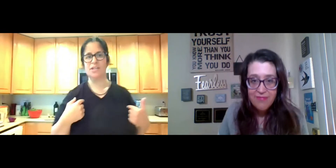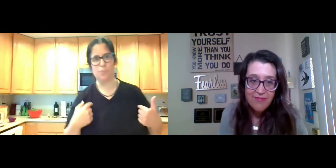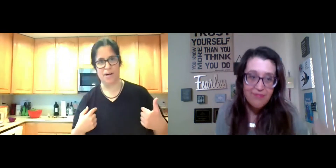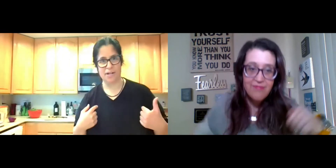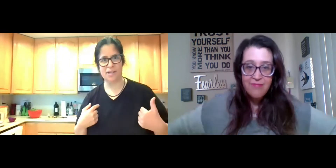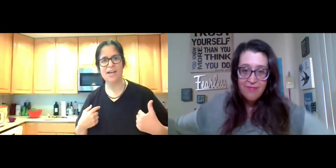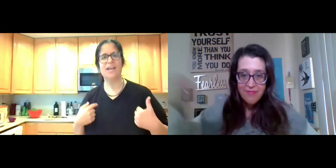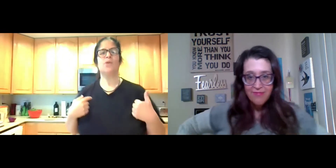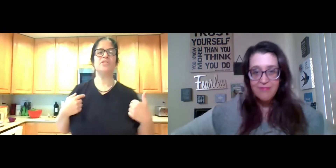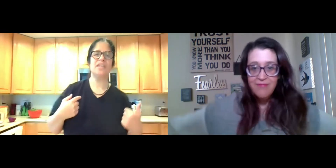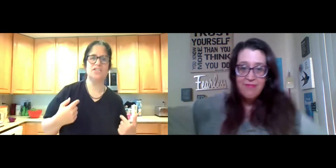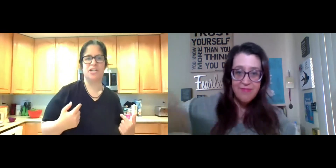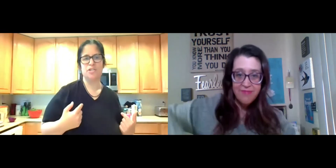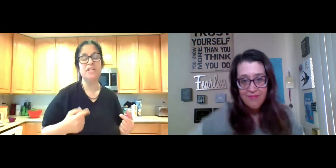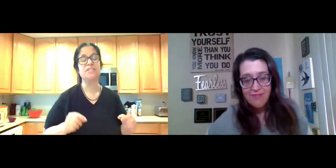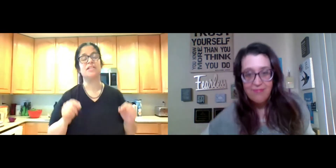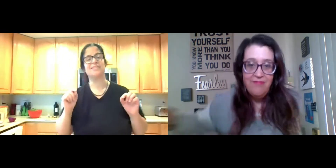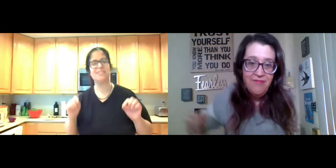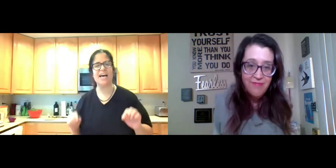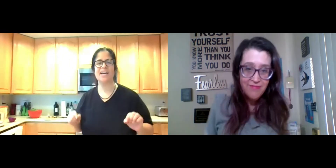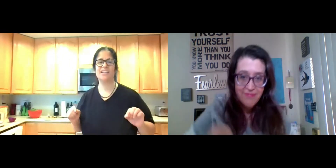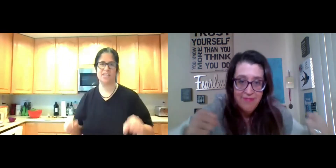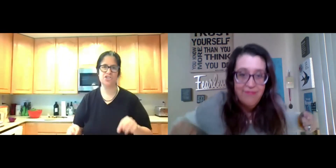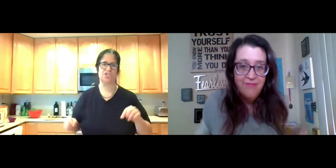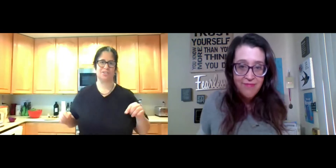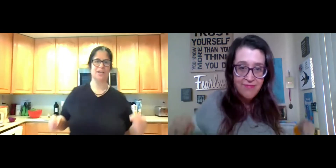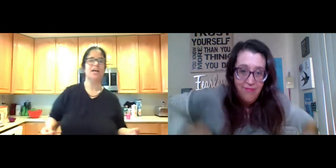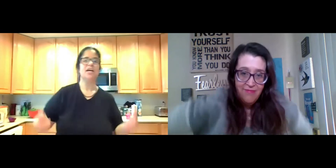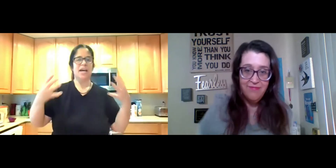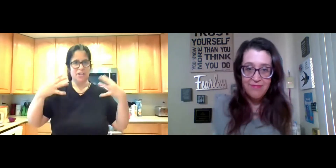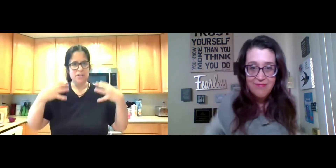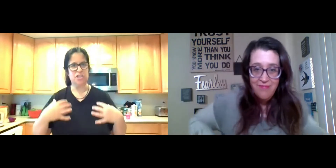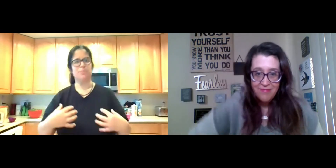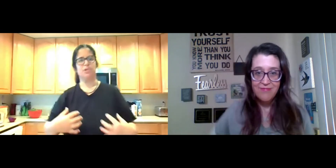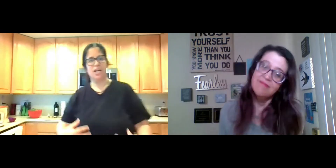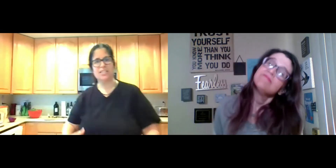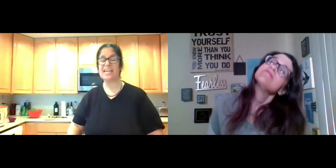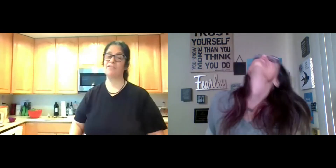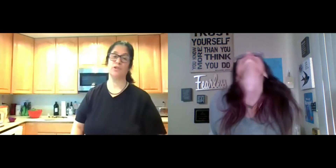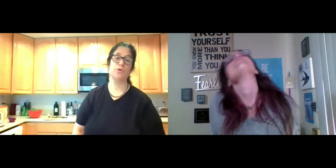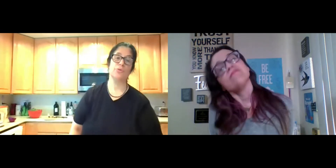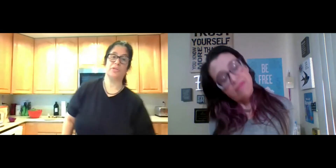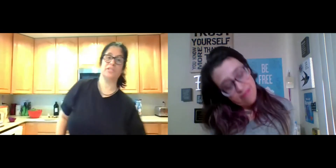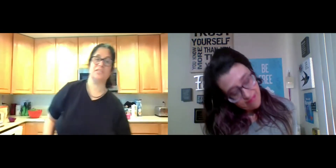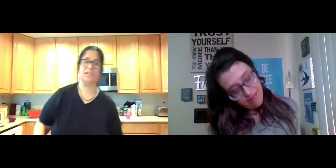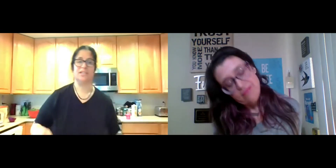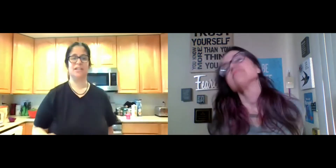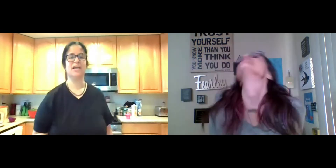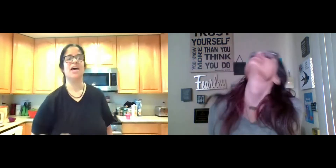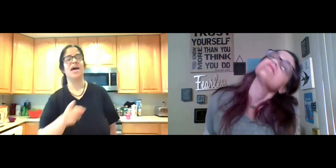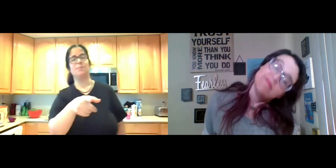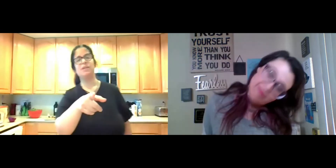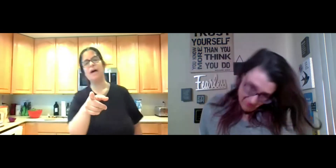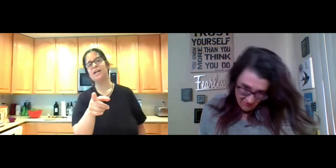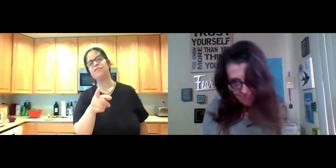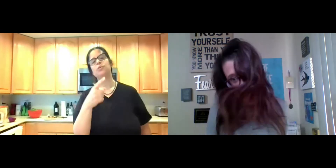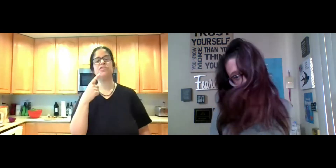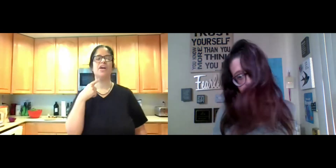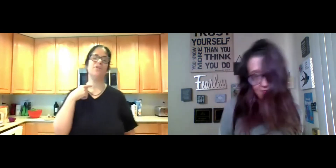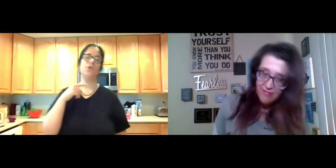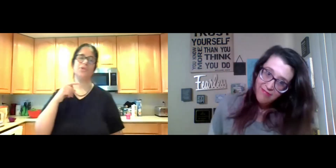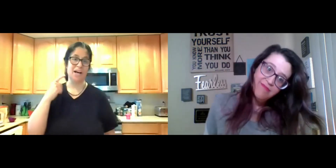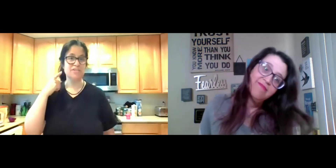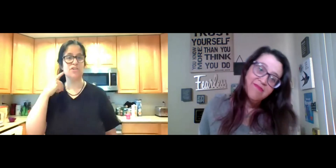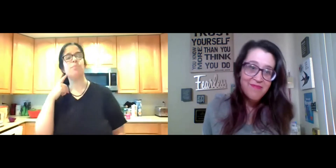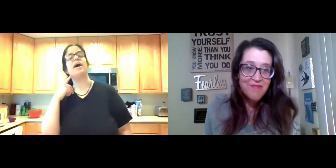pain in your body, we say in Chinese medicine, that's stagnation, energy, blood can't flow through easily. And be mindful